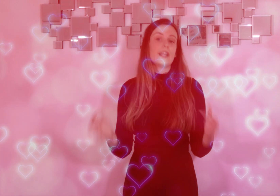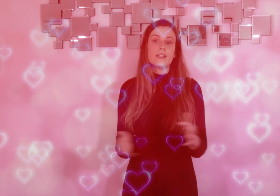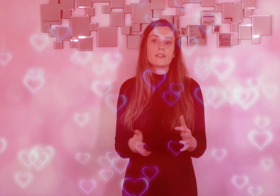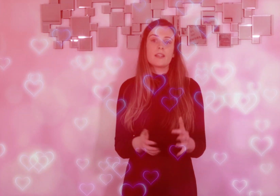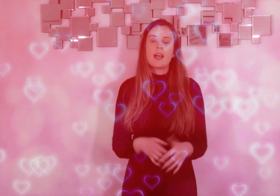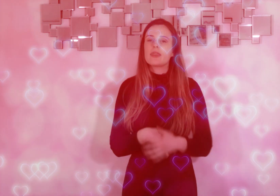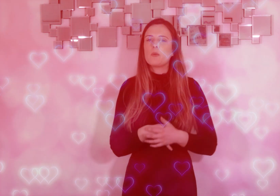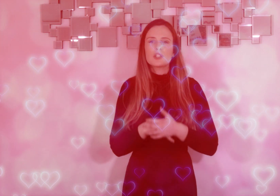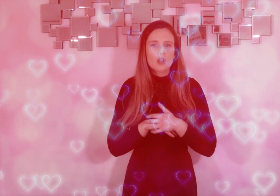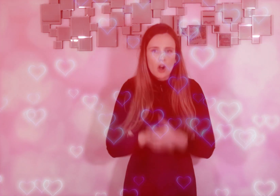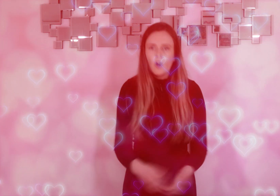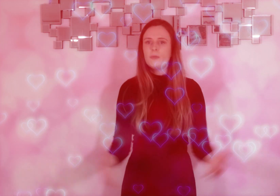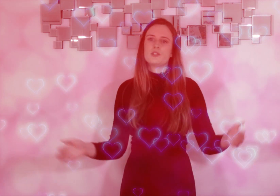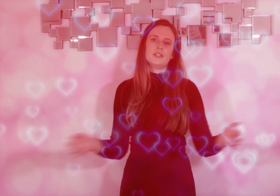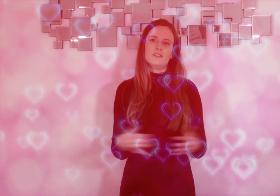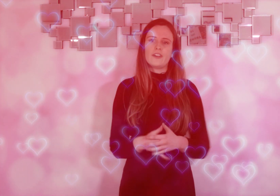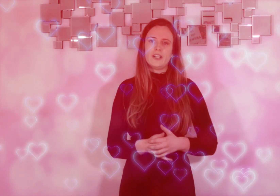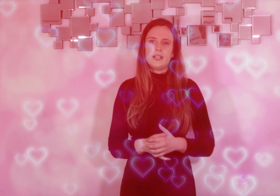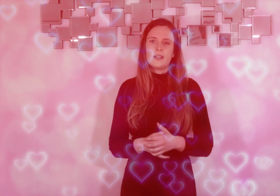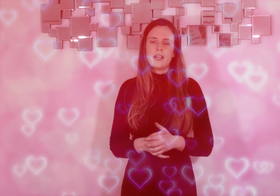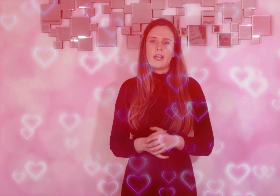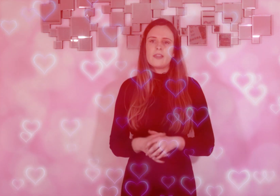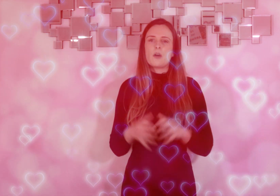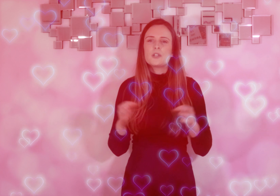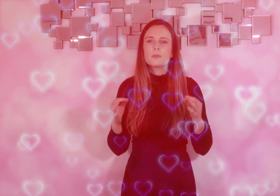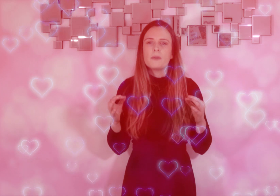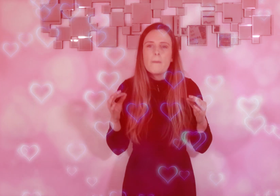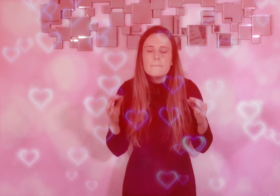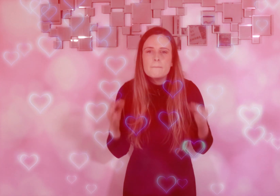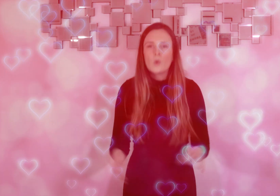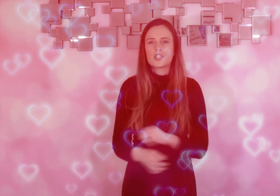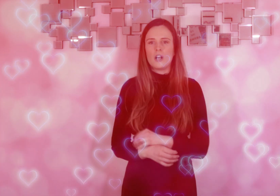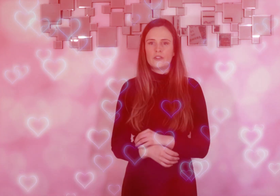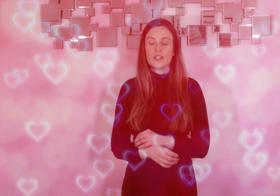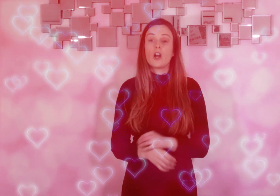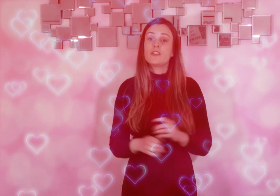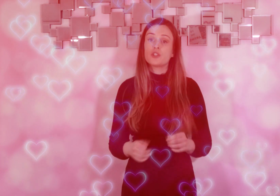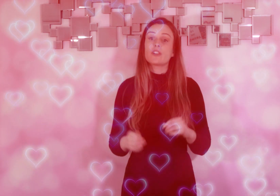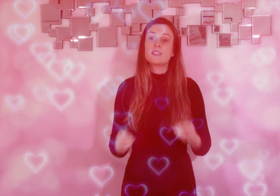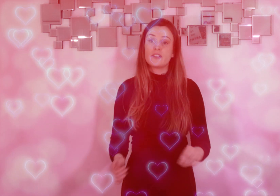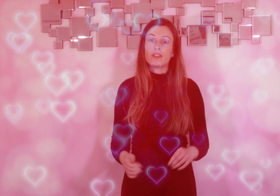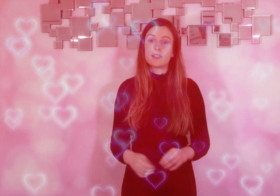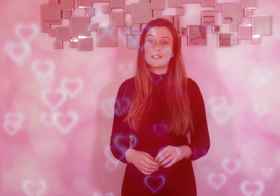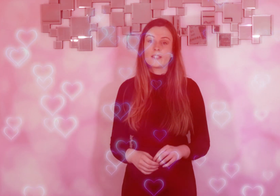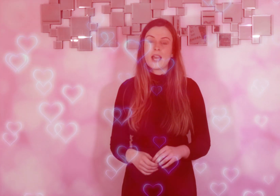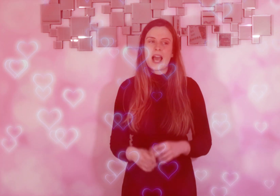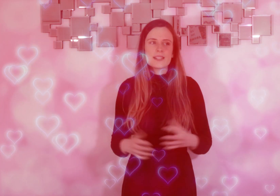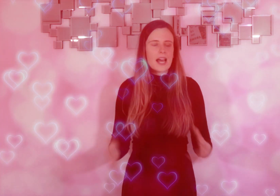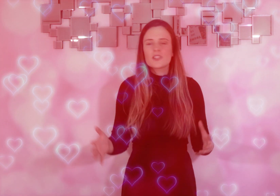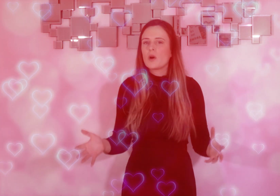is that we should all be treated fairly. That we should be more tolerant of each other's differences. As that's